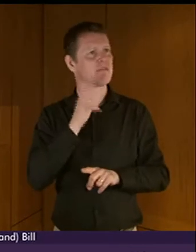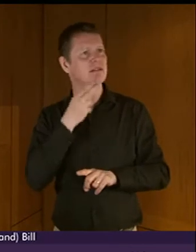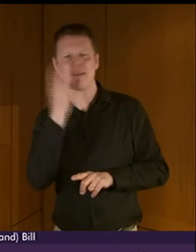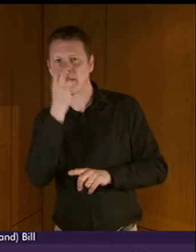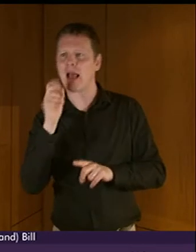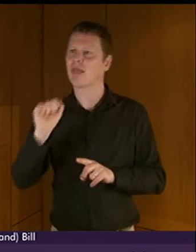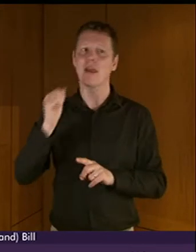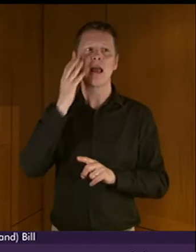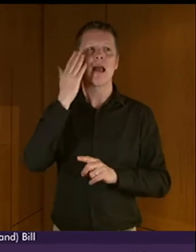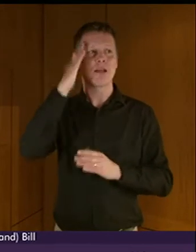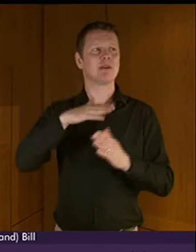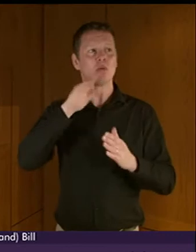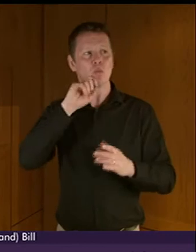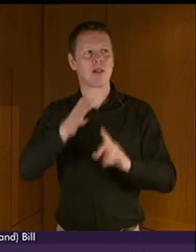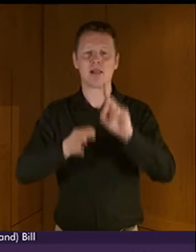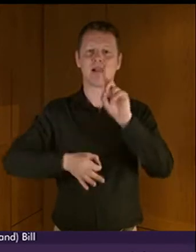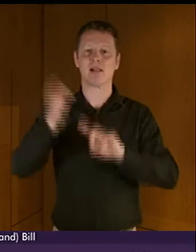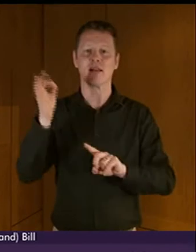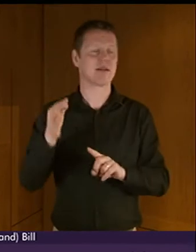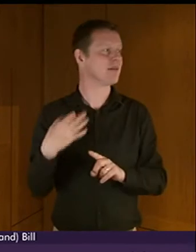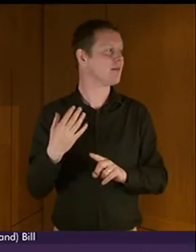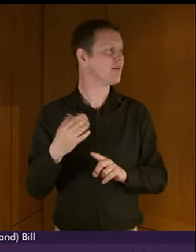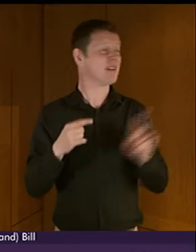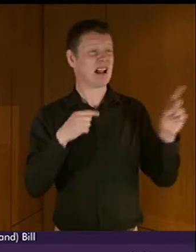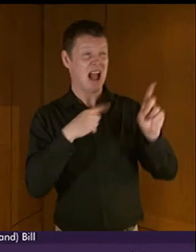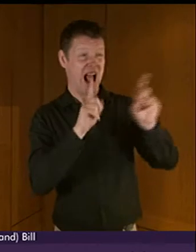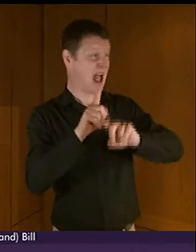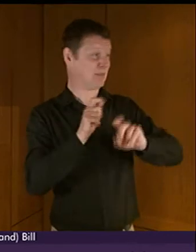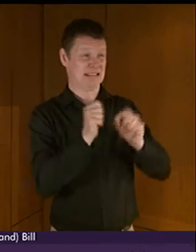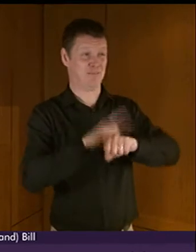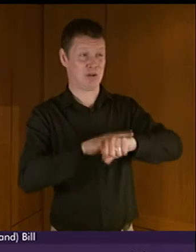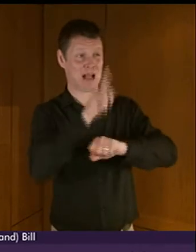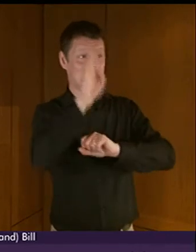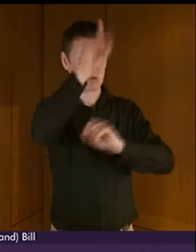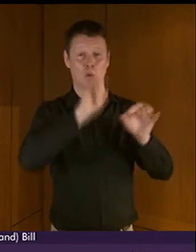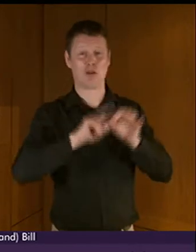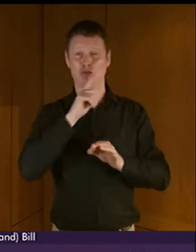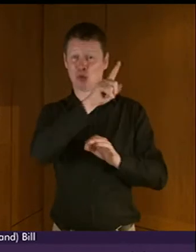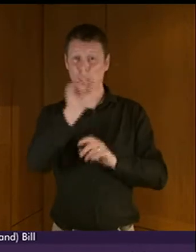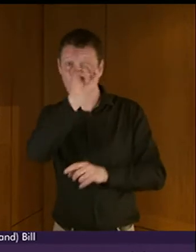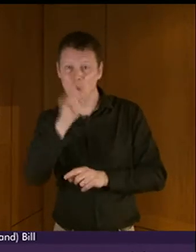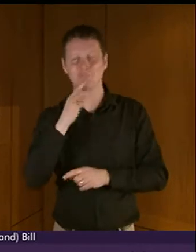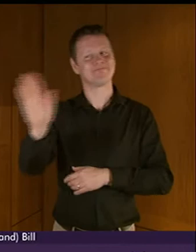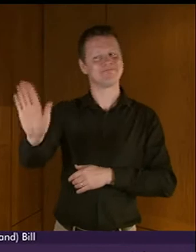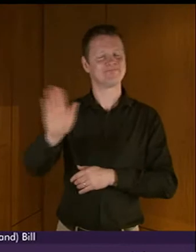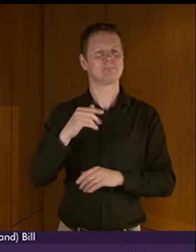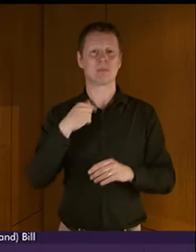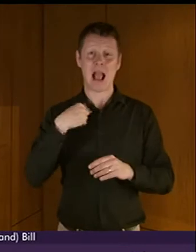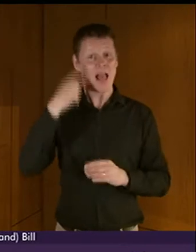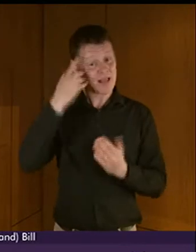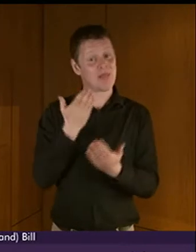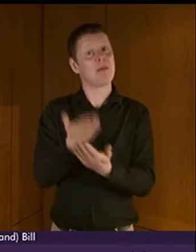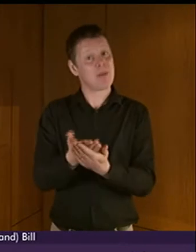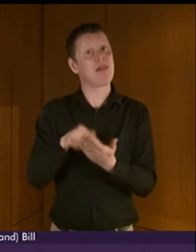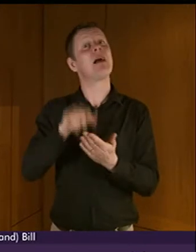I also believe there is scope within the bill to address